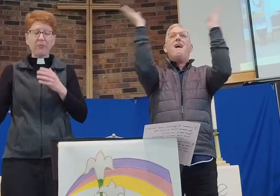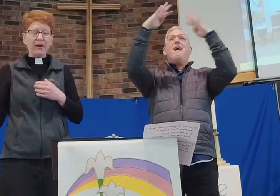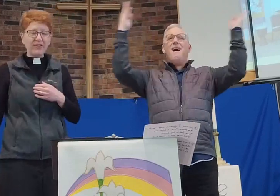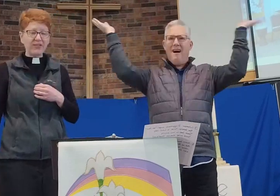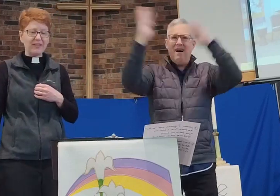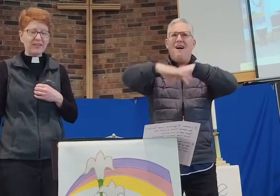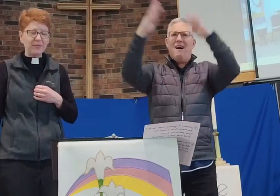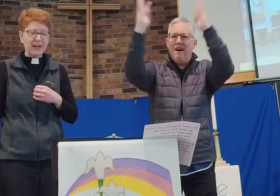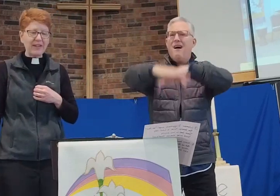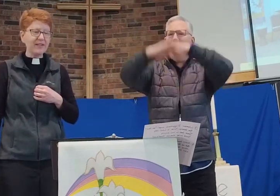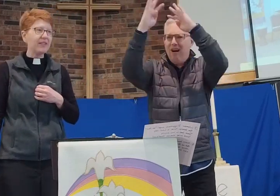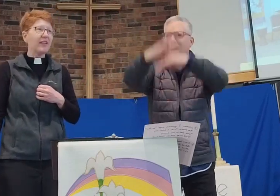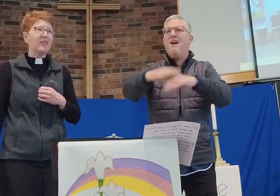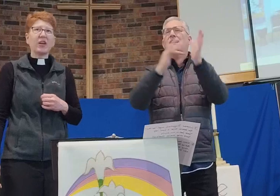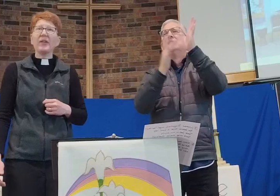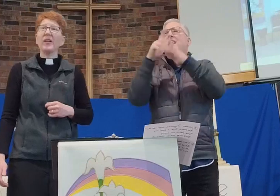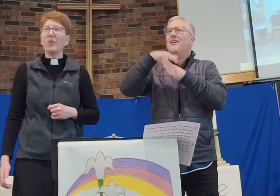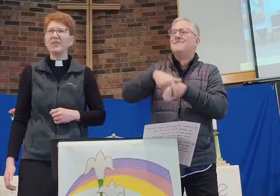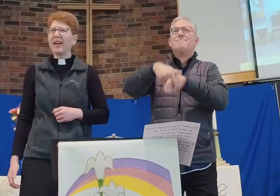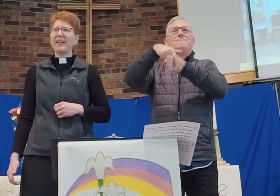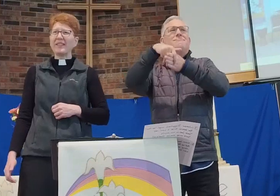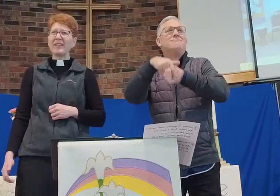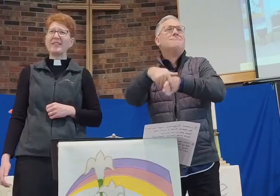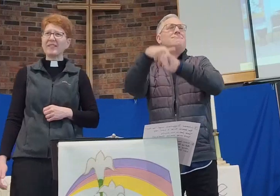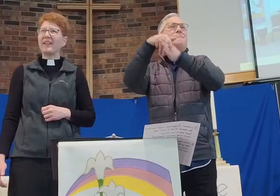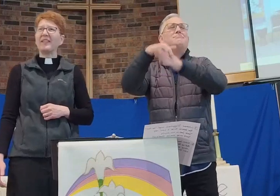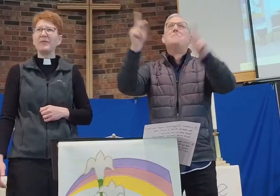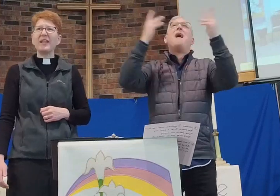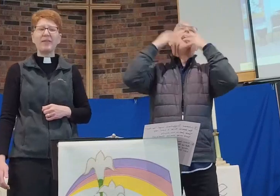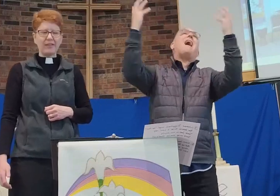branches in his face, shouting, Hosanna to the son of David.